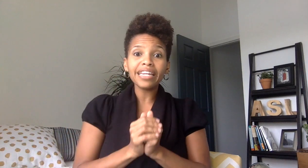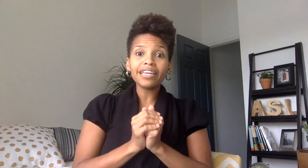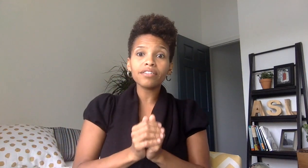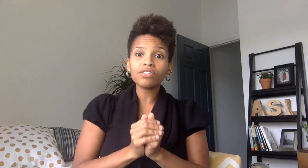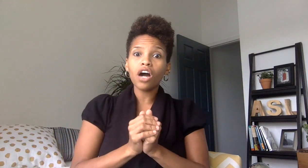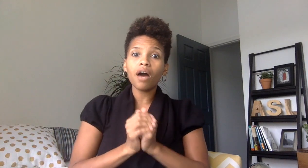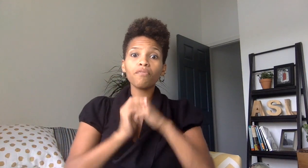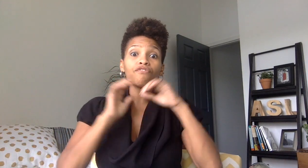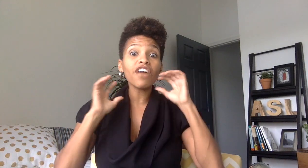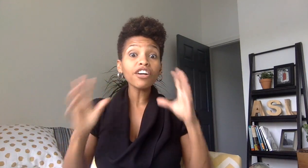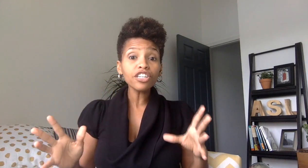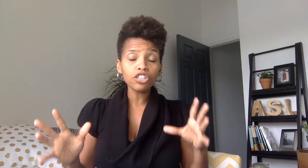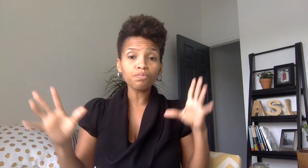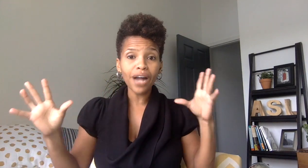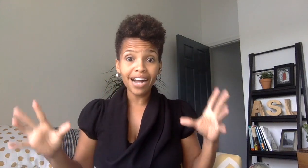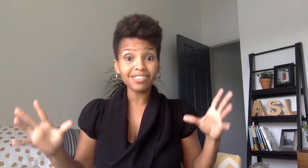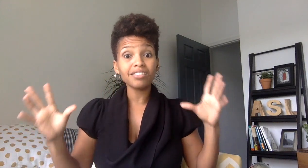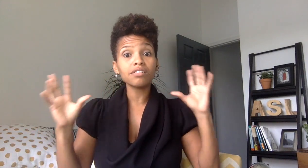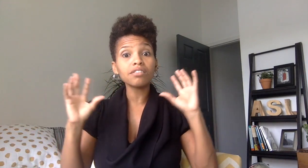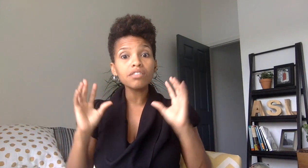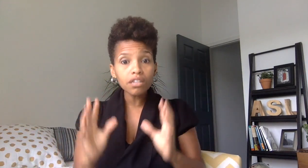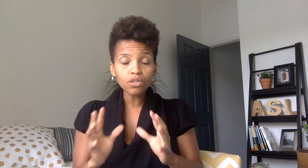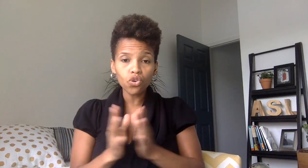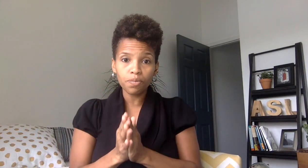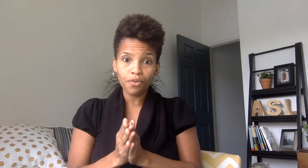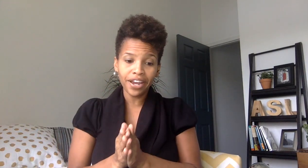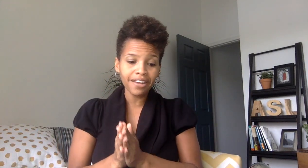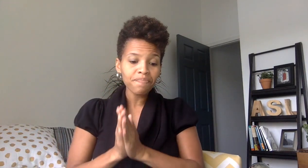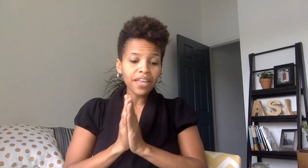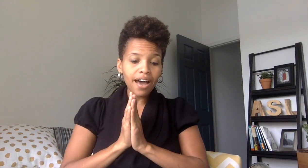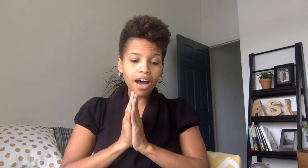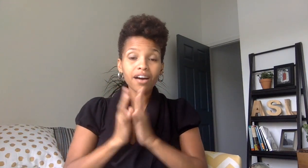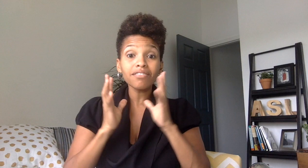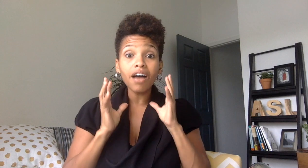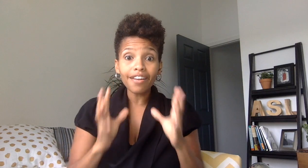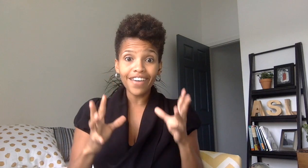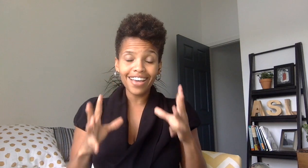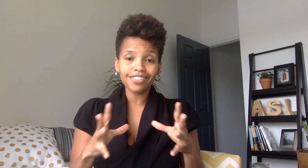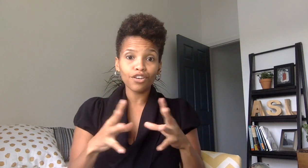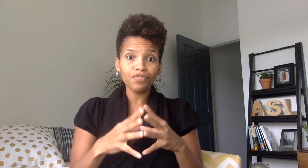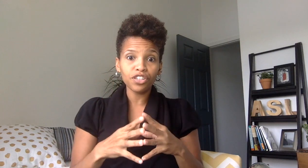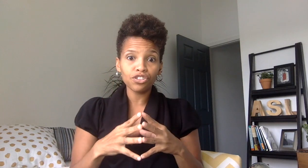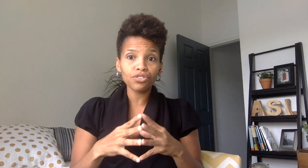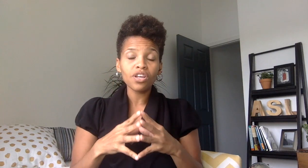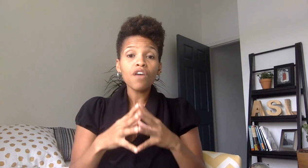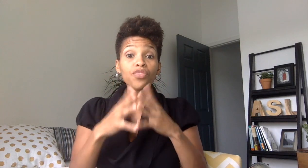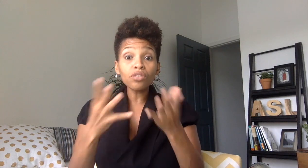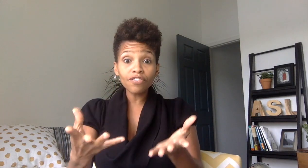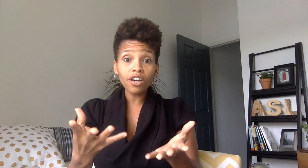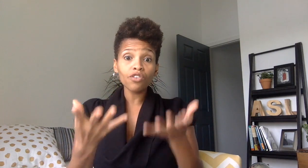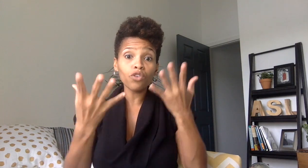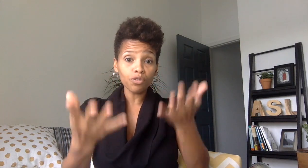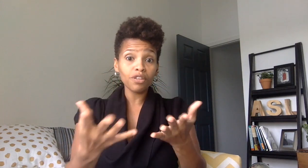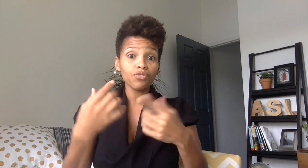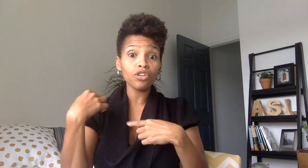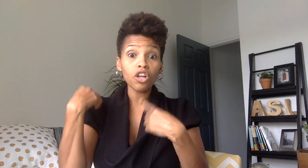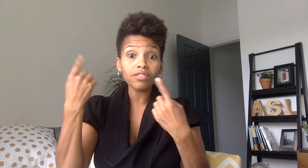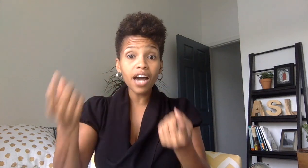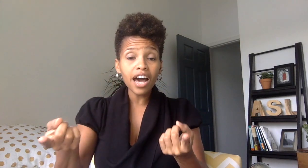is um very good practice to still incorporate a lot of asl features those of you who have worked with me for a long time